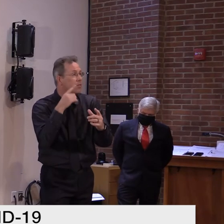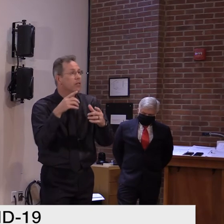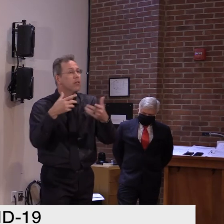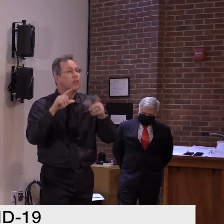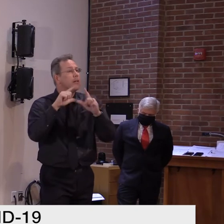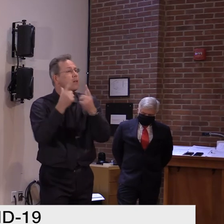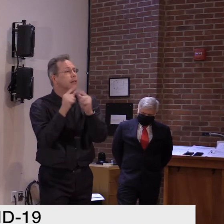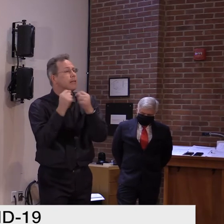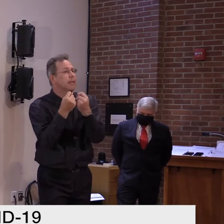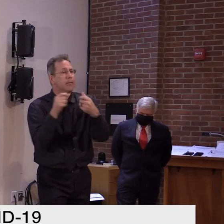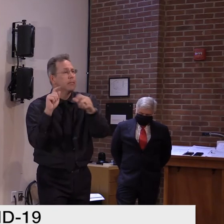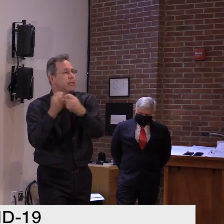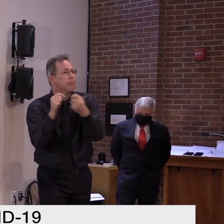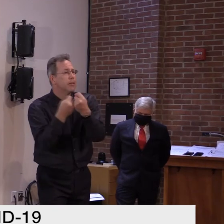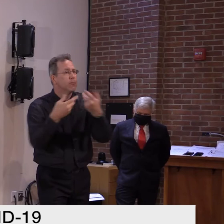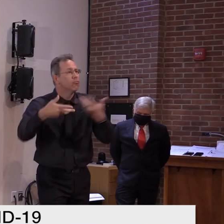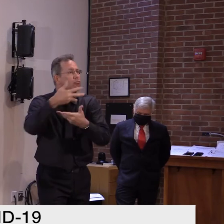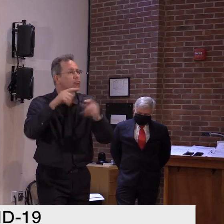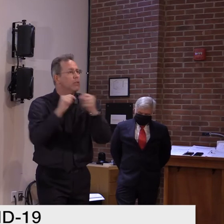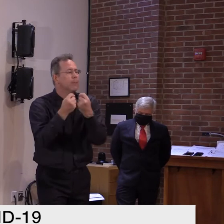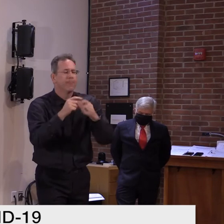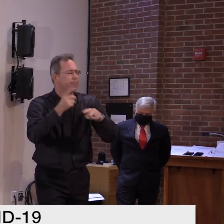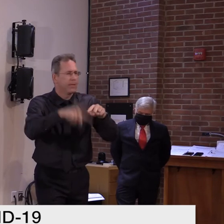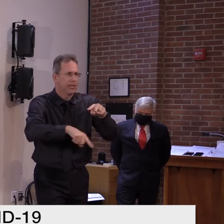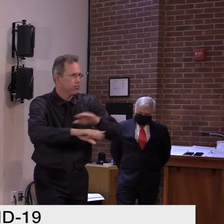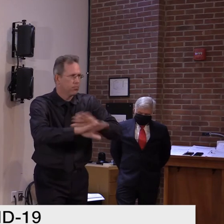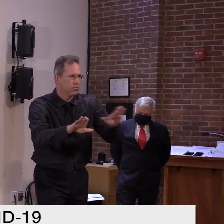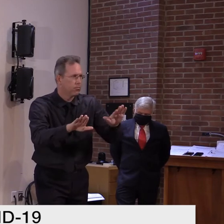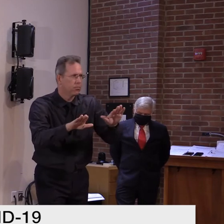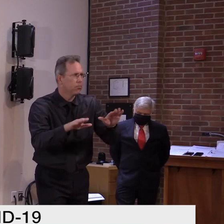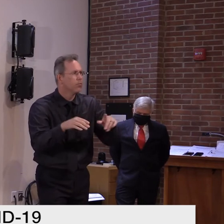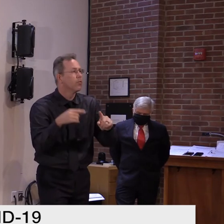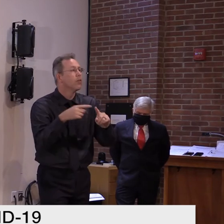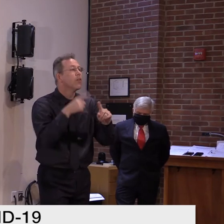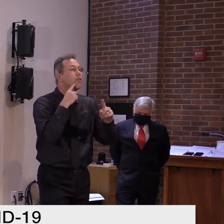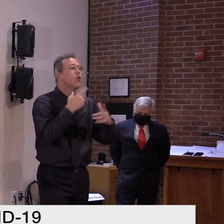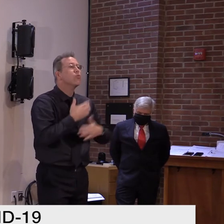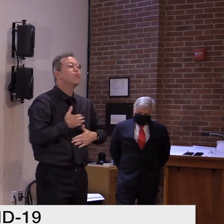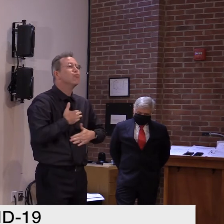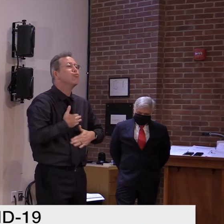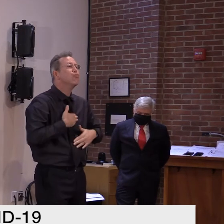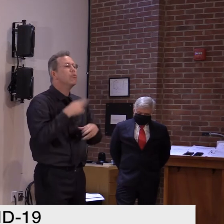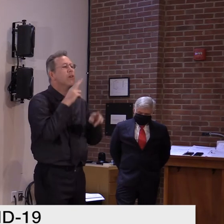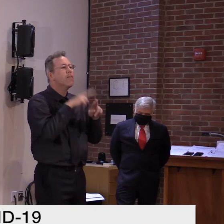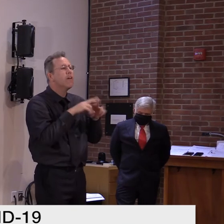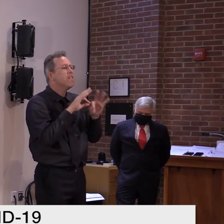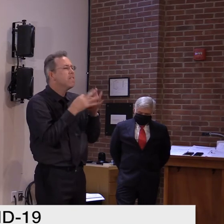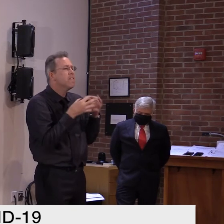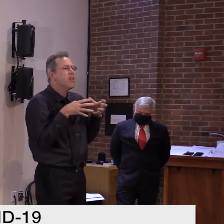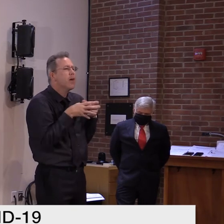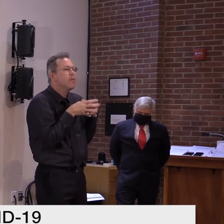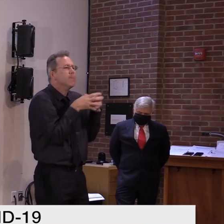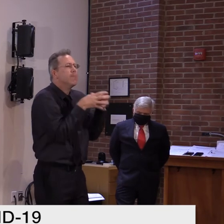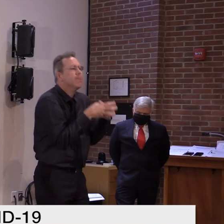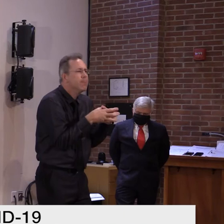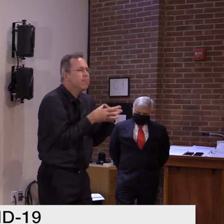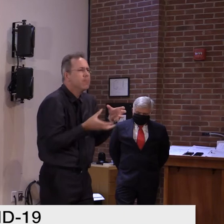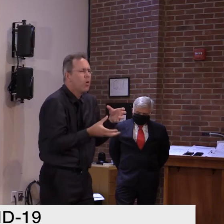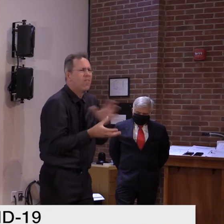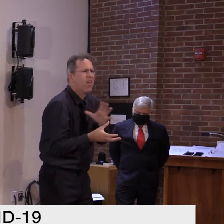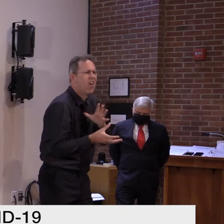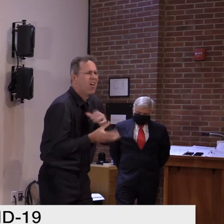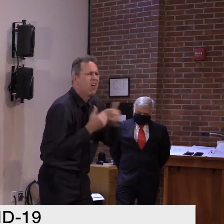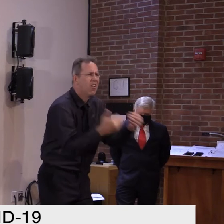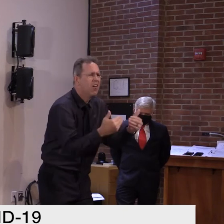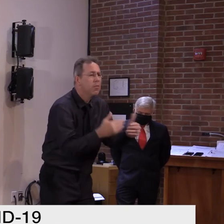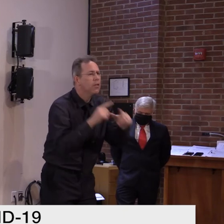Okay. And as far as the, um, thank you for that. And as far as the, uh, the $75 million, could that change, Governor, if